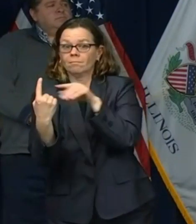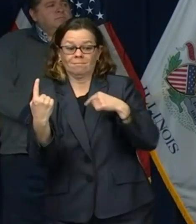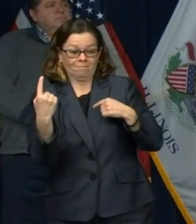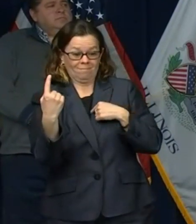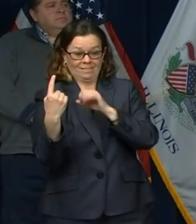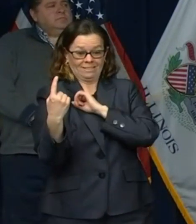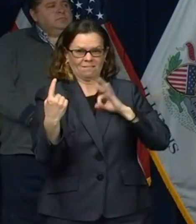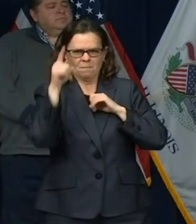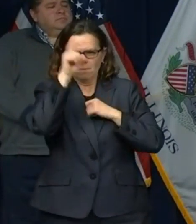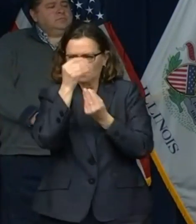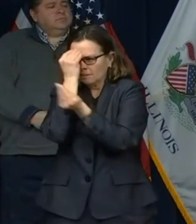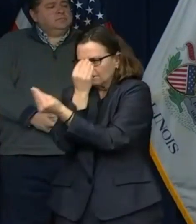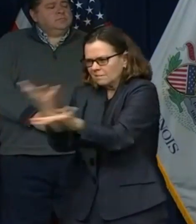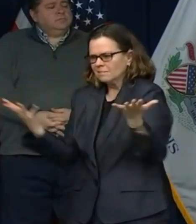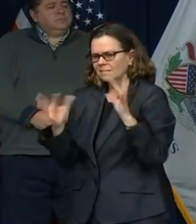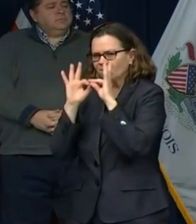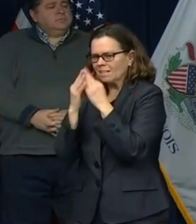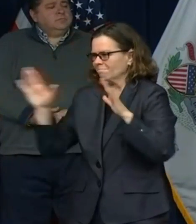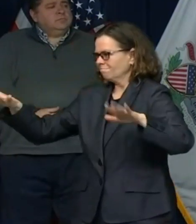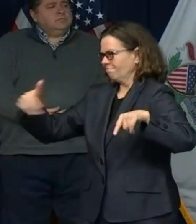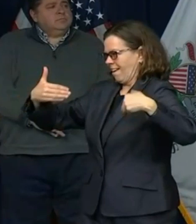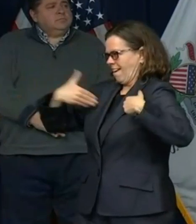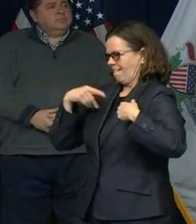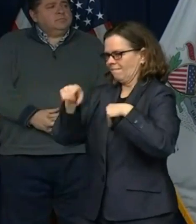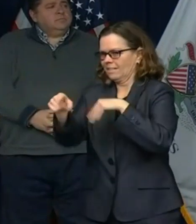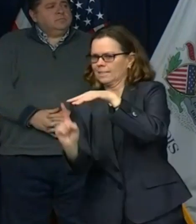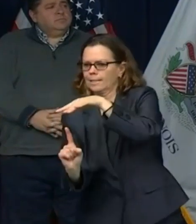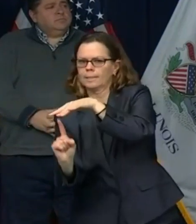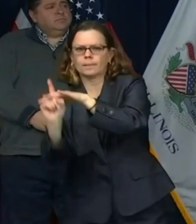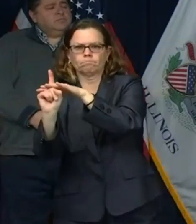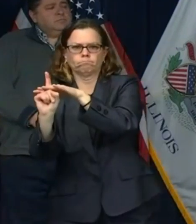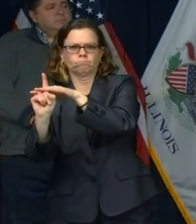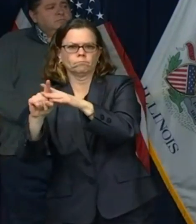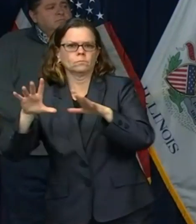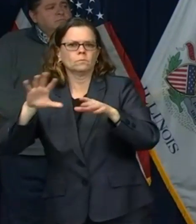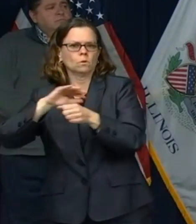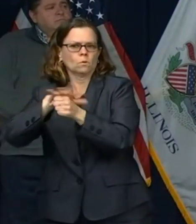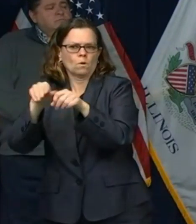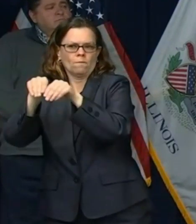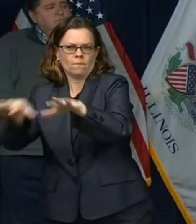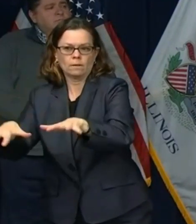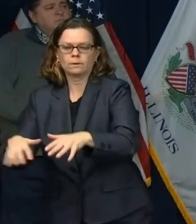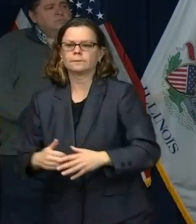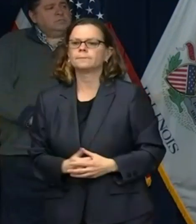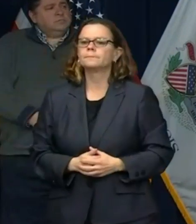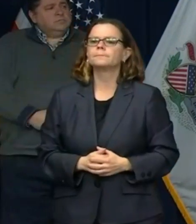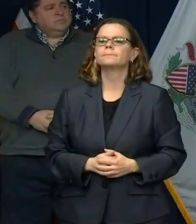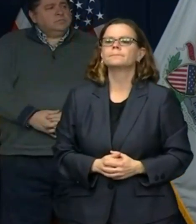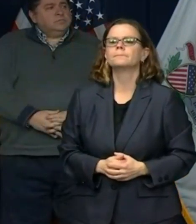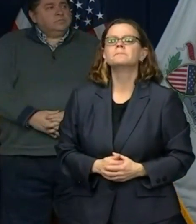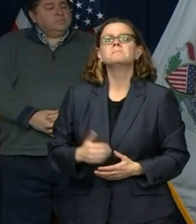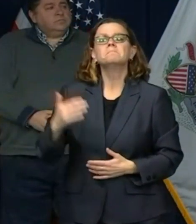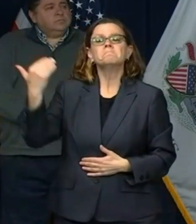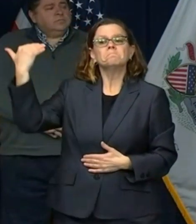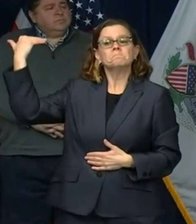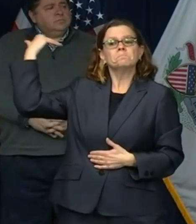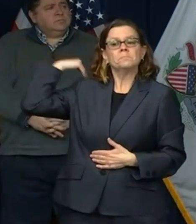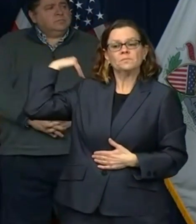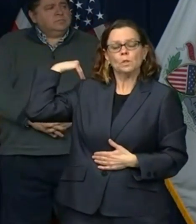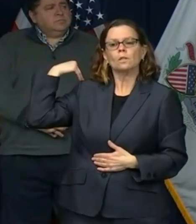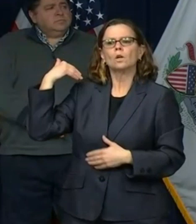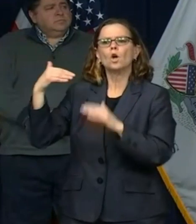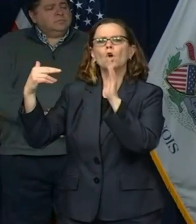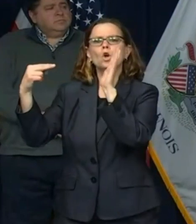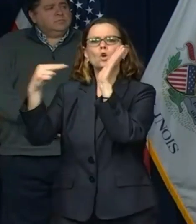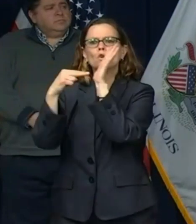one has COVID. So, I know sometimes I've run into that where people have had us follow up on certain situations where, you know, there might be a